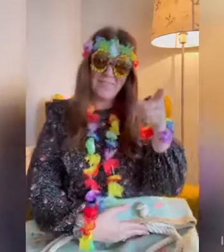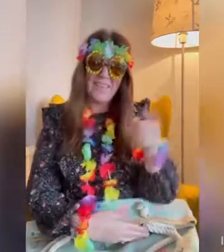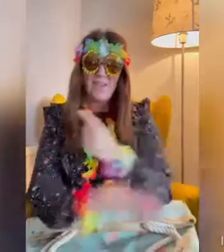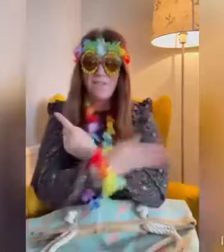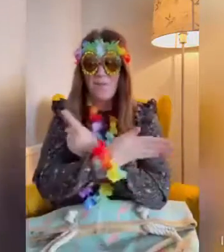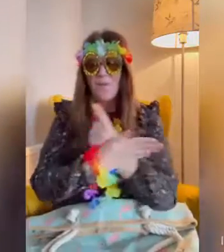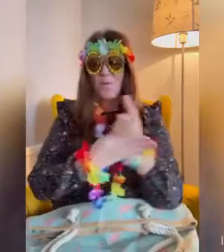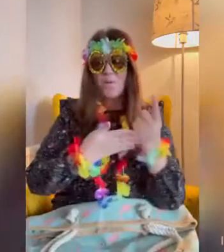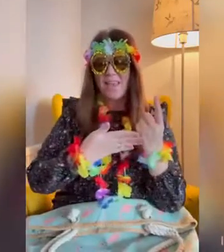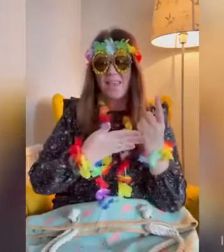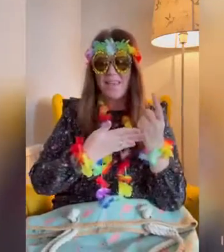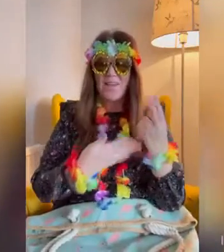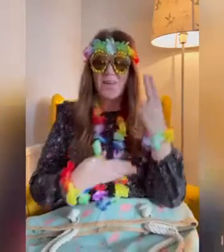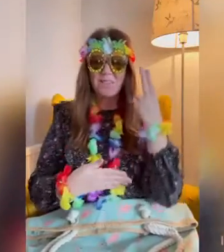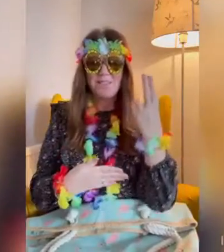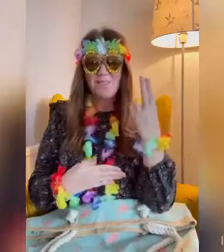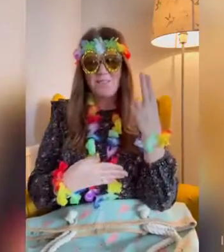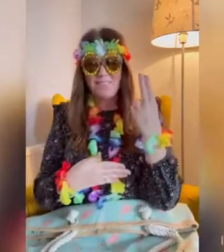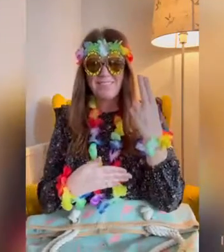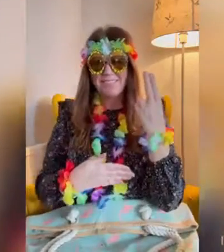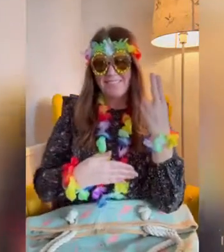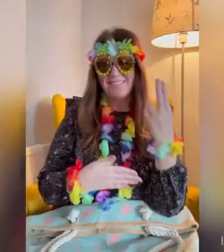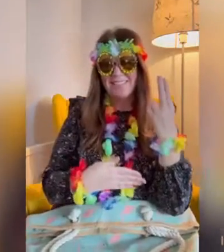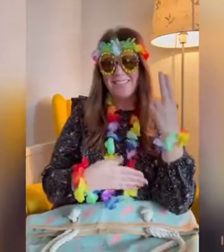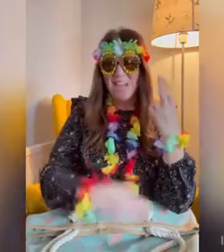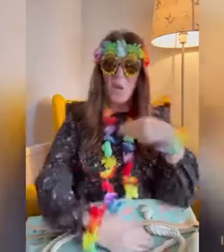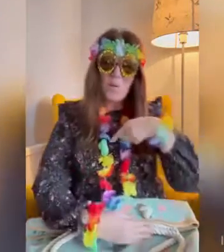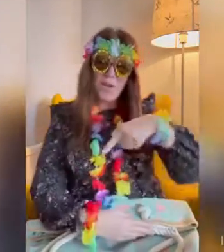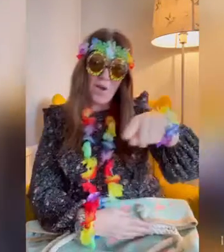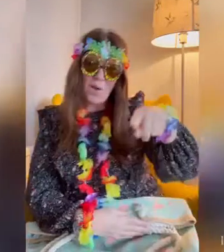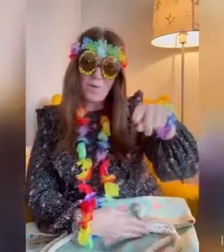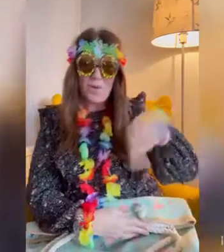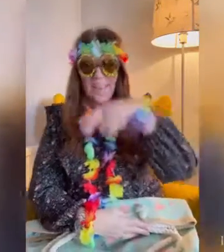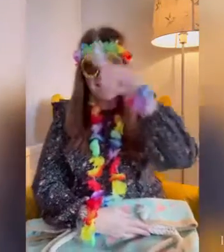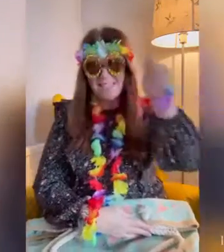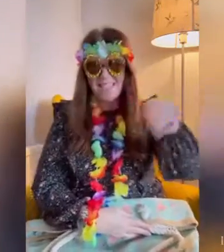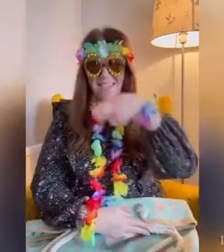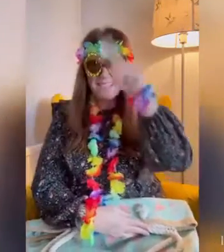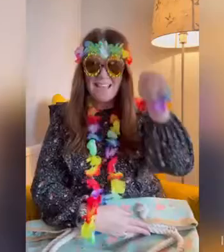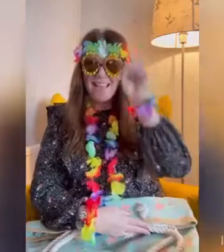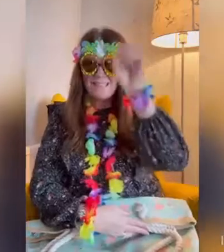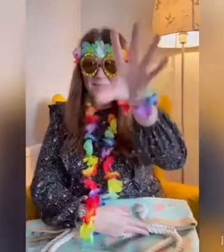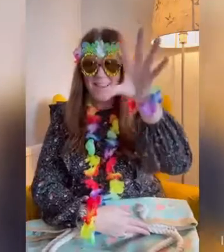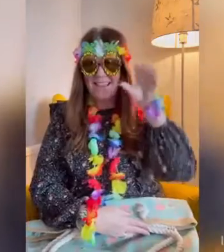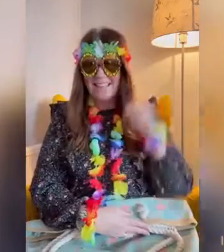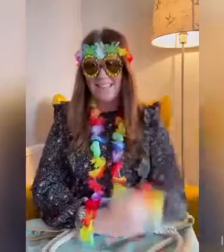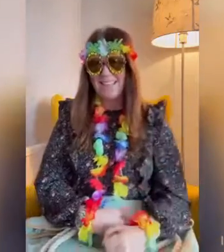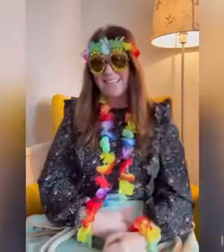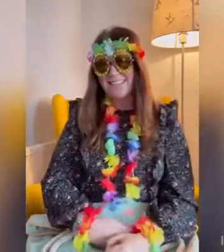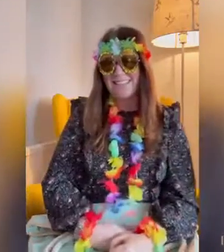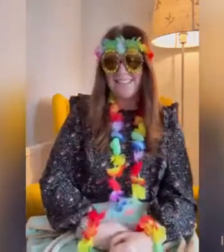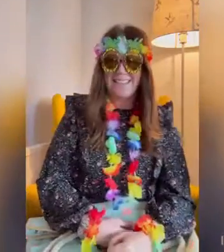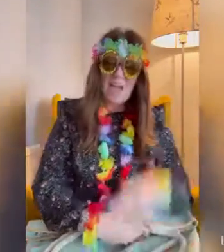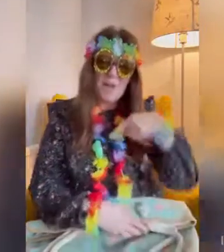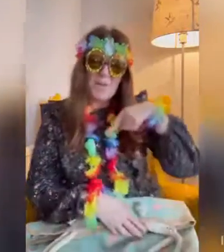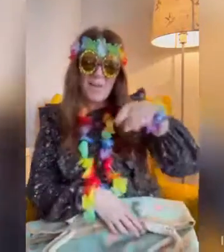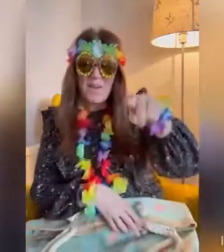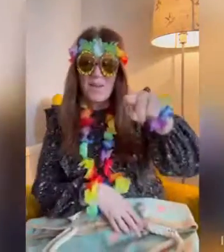Or a week or two. We're going to let sun shine brightly. We're going